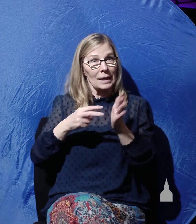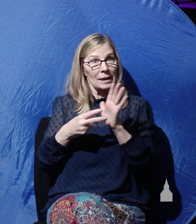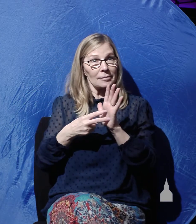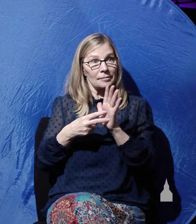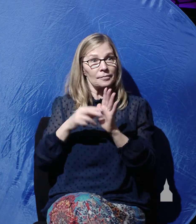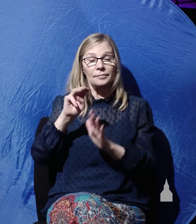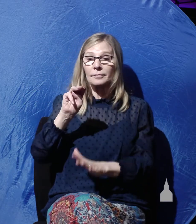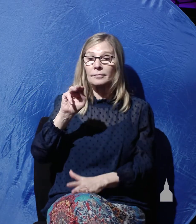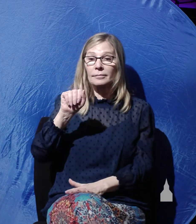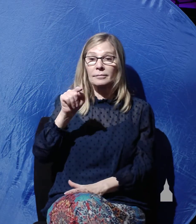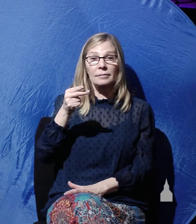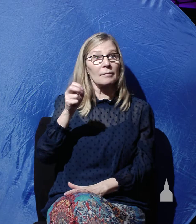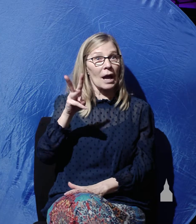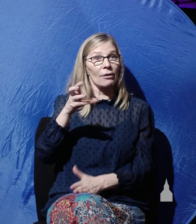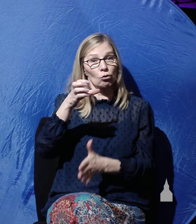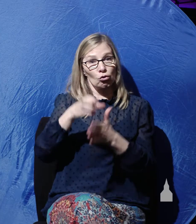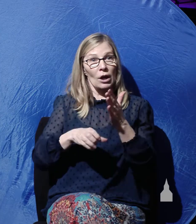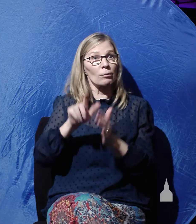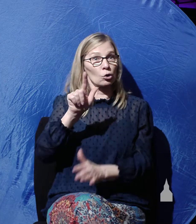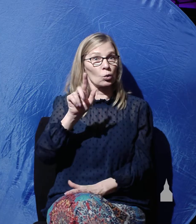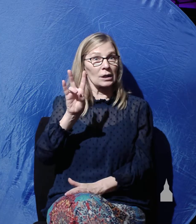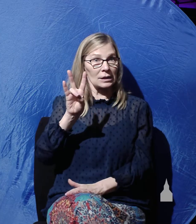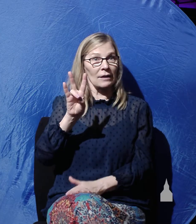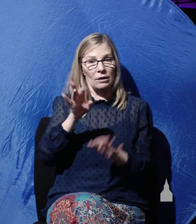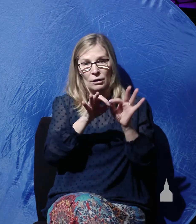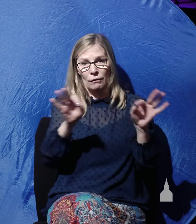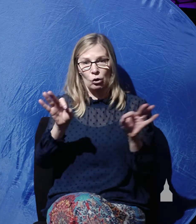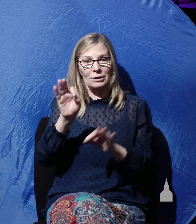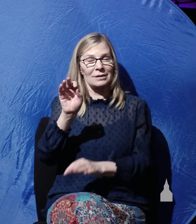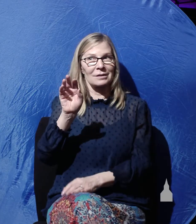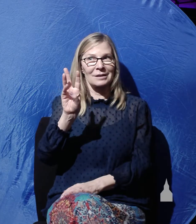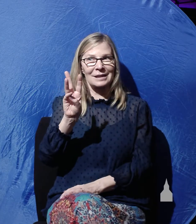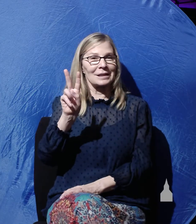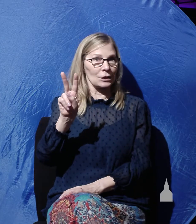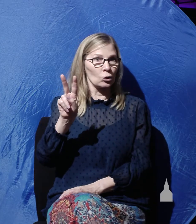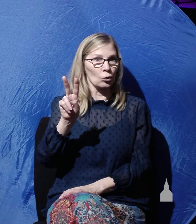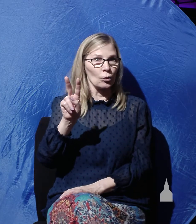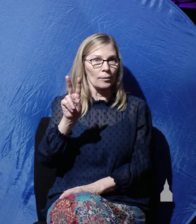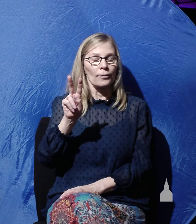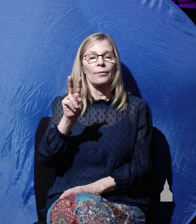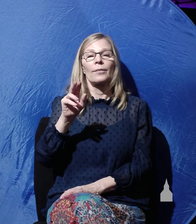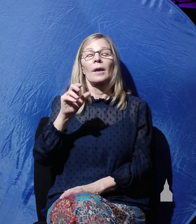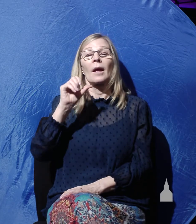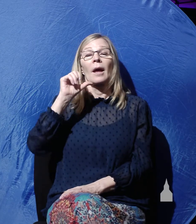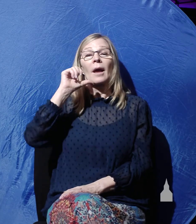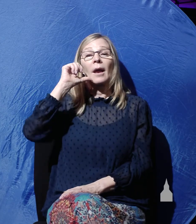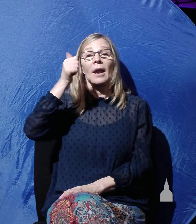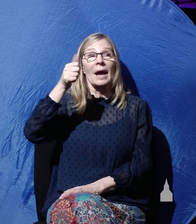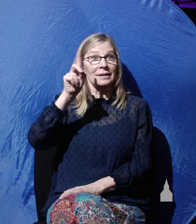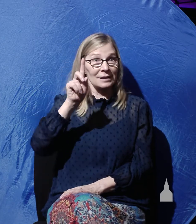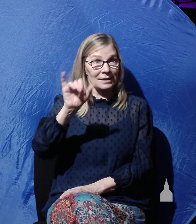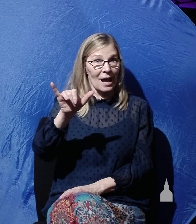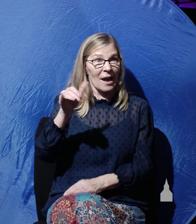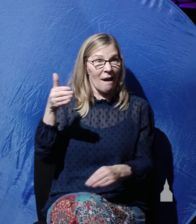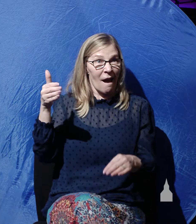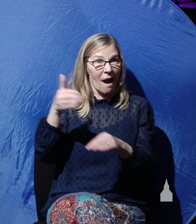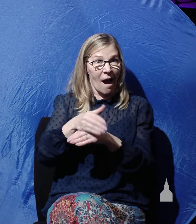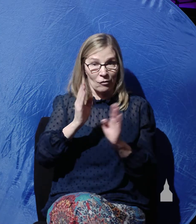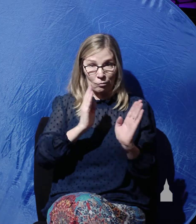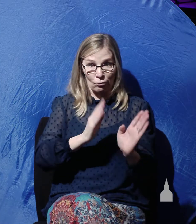Matthew chapter 27, starting at verse 62, we read this. Now on the next day, the day after the preparation, the chief priests and the